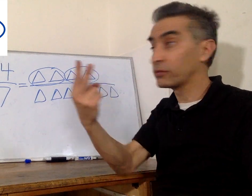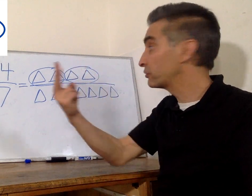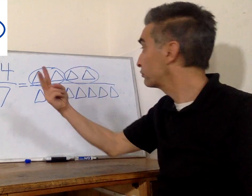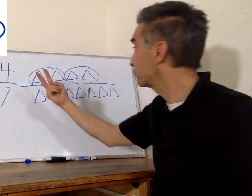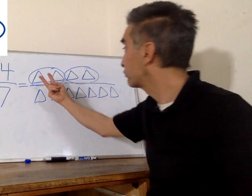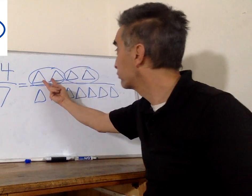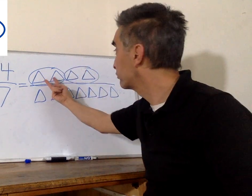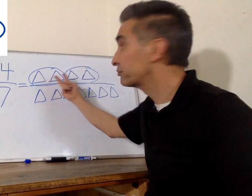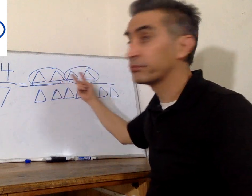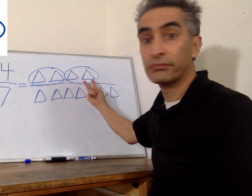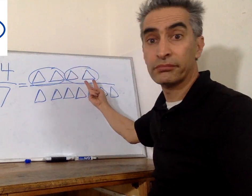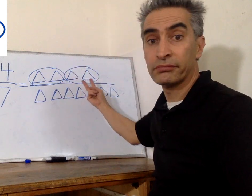split into groups of 2.